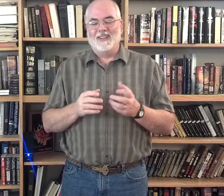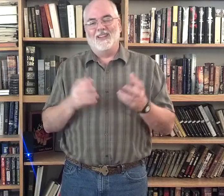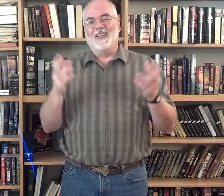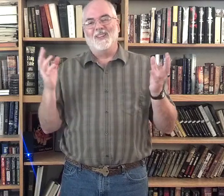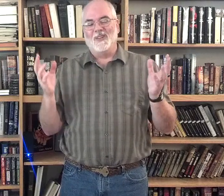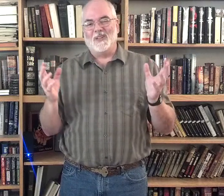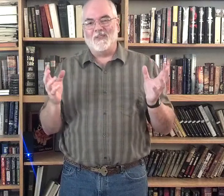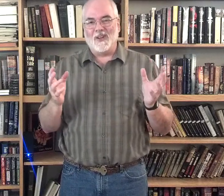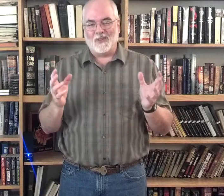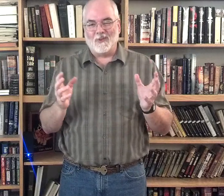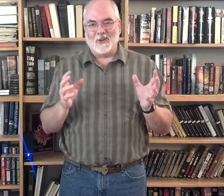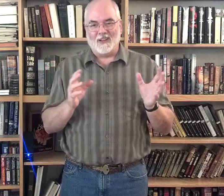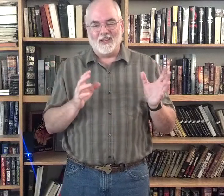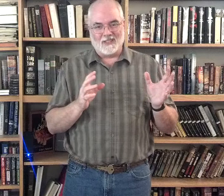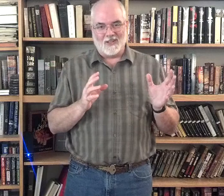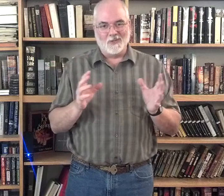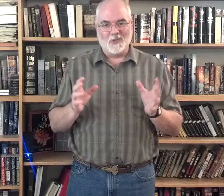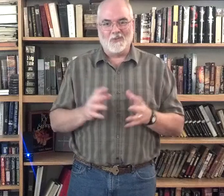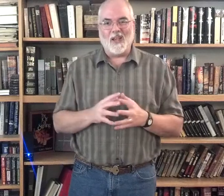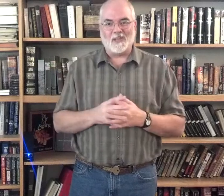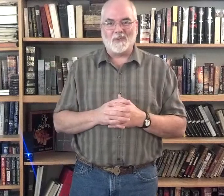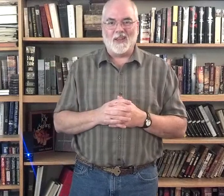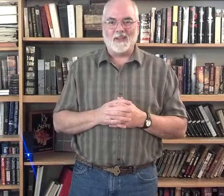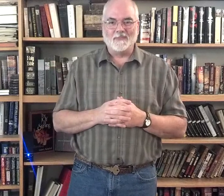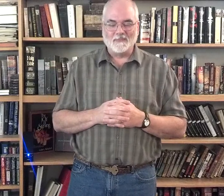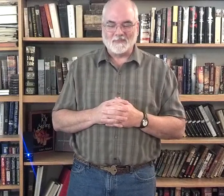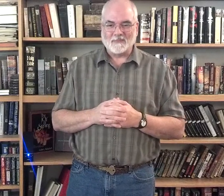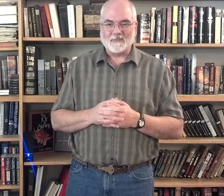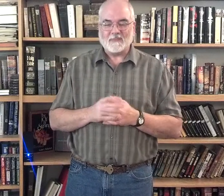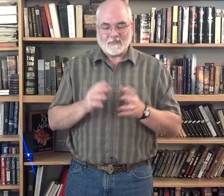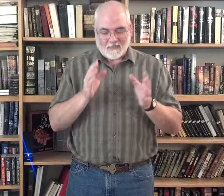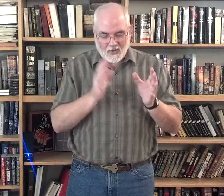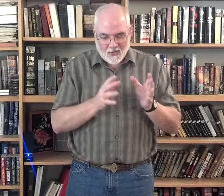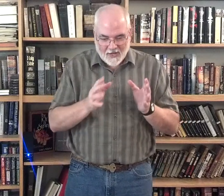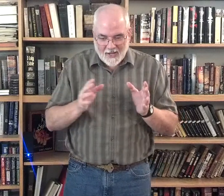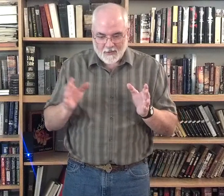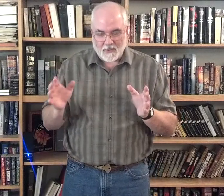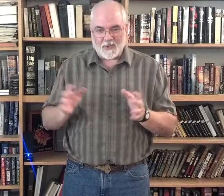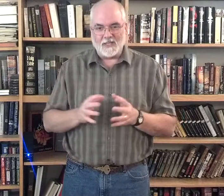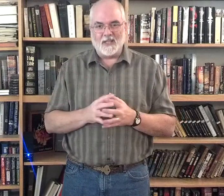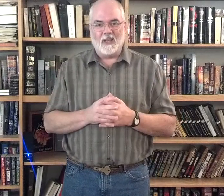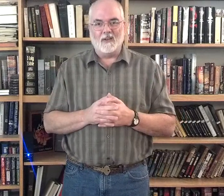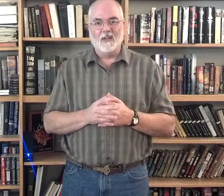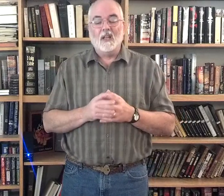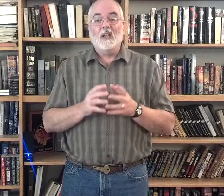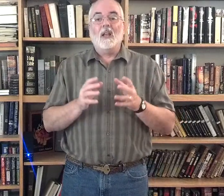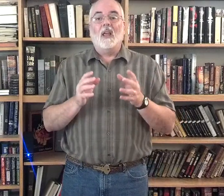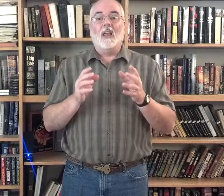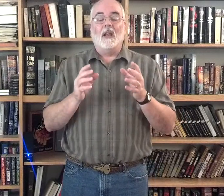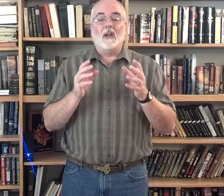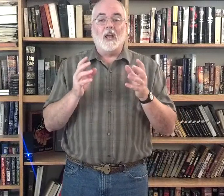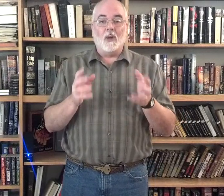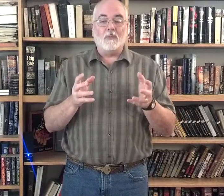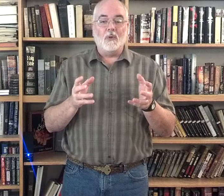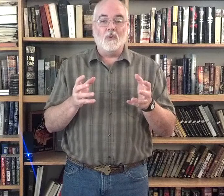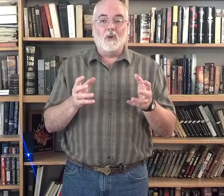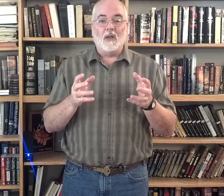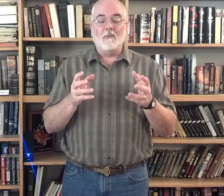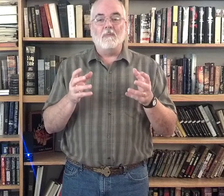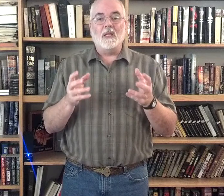you'll never get through it. It goes too fast for that. You're going to have to put things together. And it will help you immensely